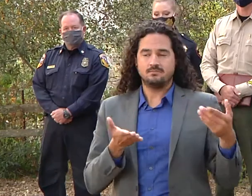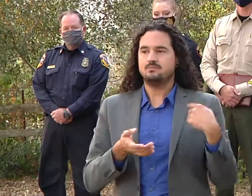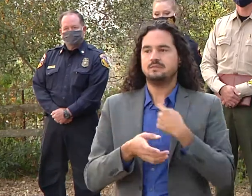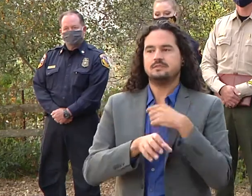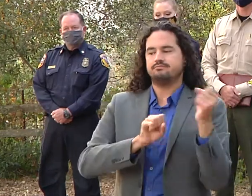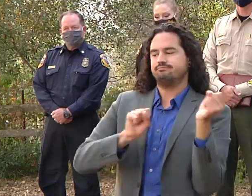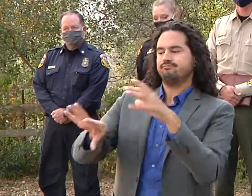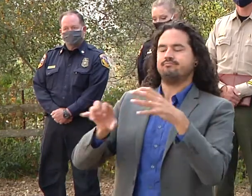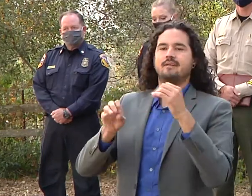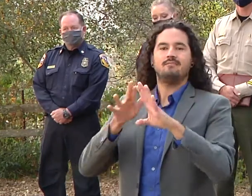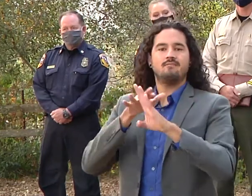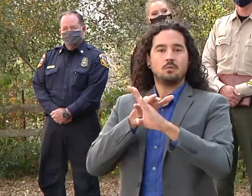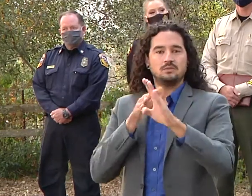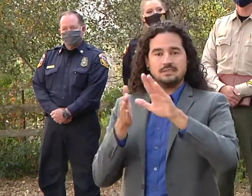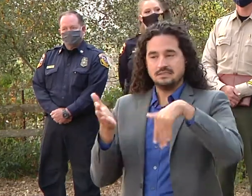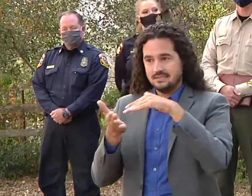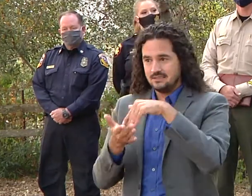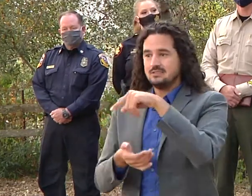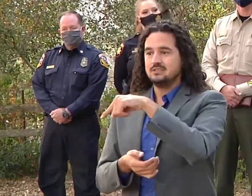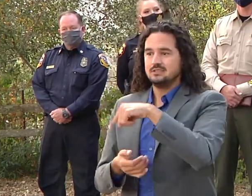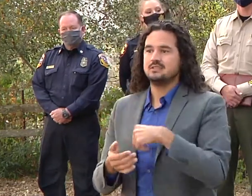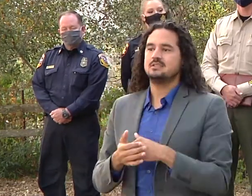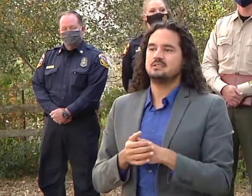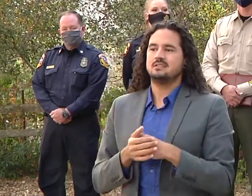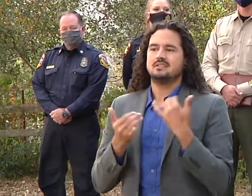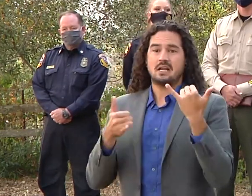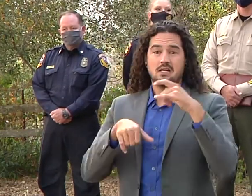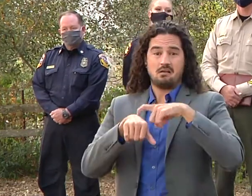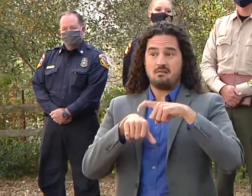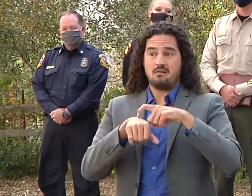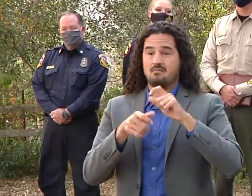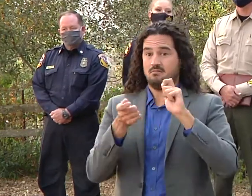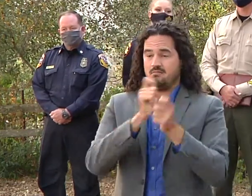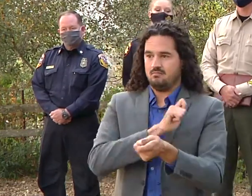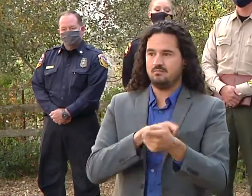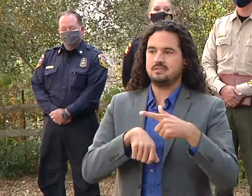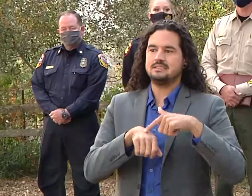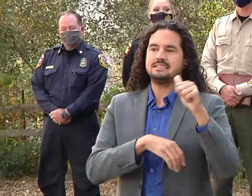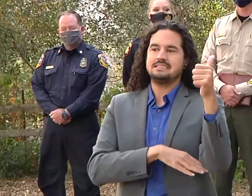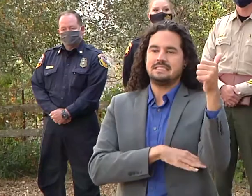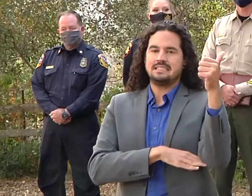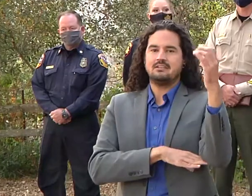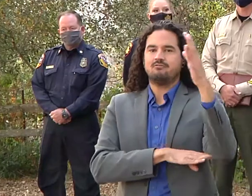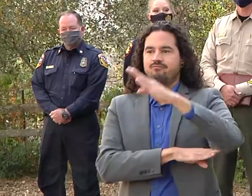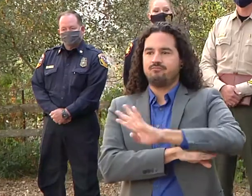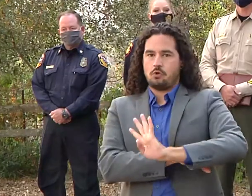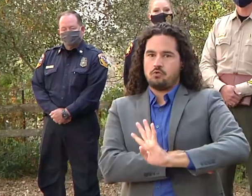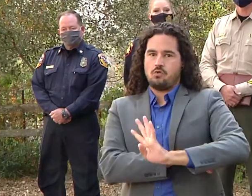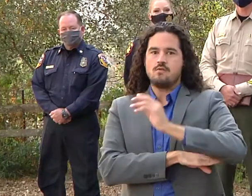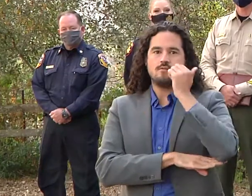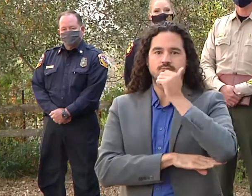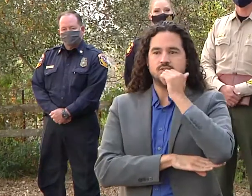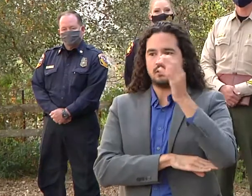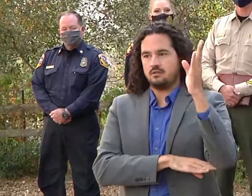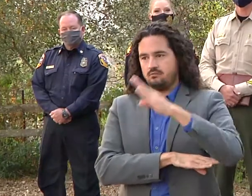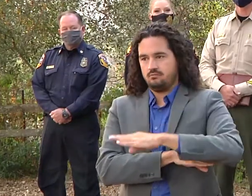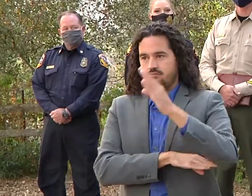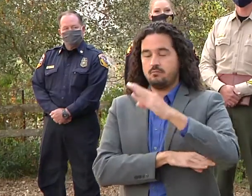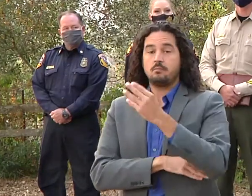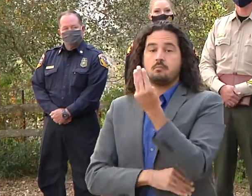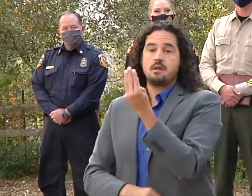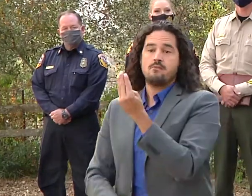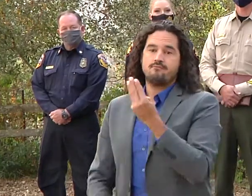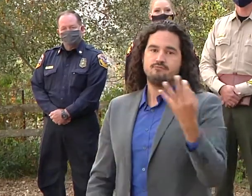today from 10 to 4 daily and they're open from monday through saturday and they have been doing some amazing